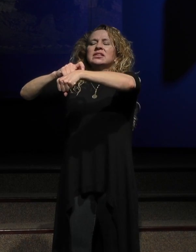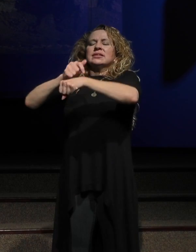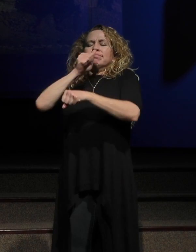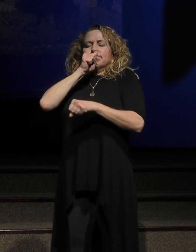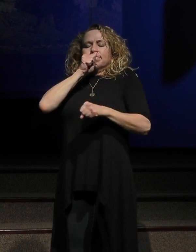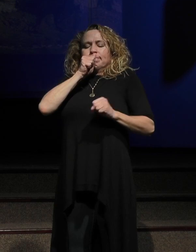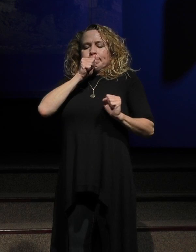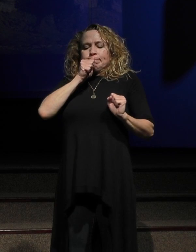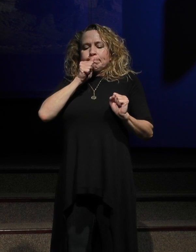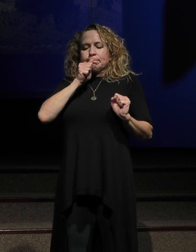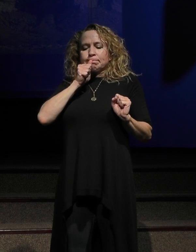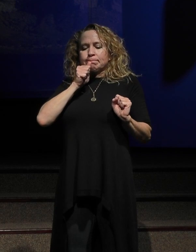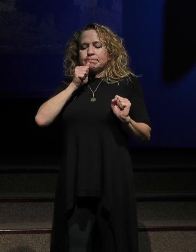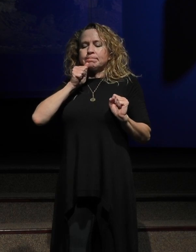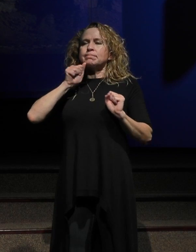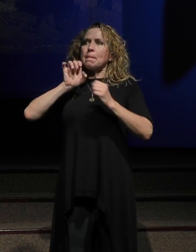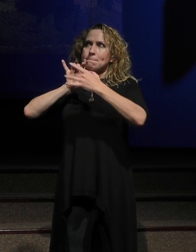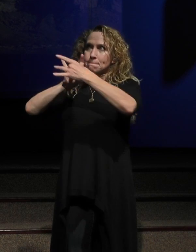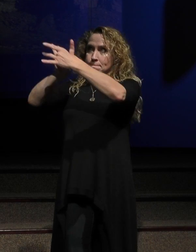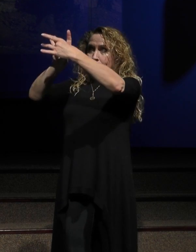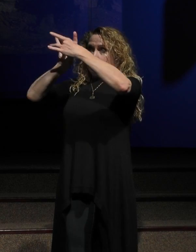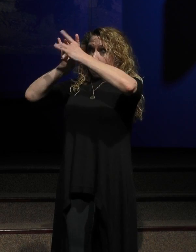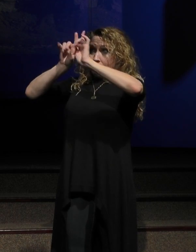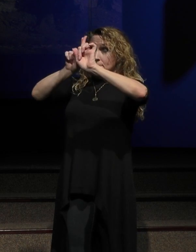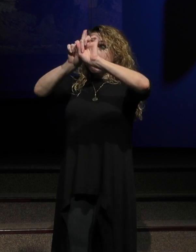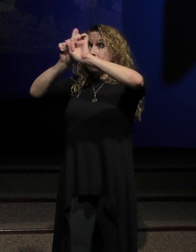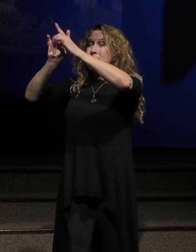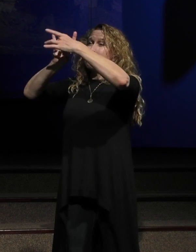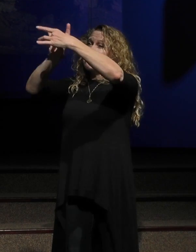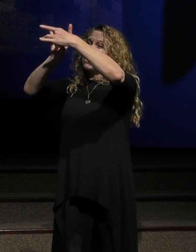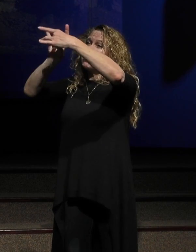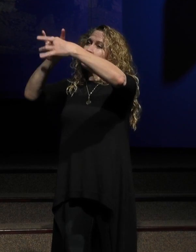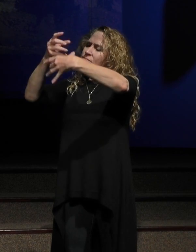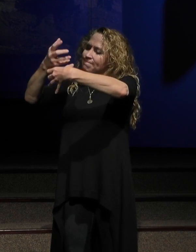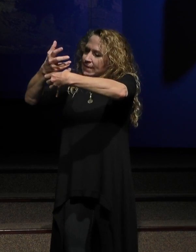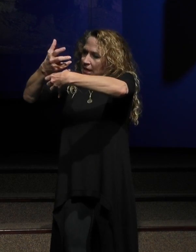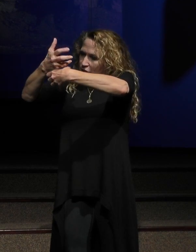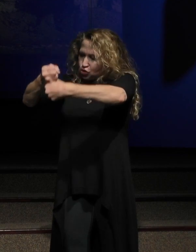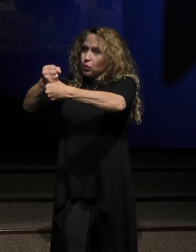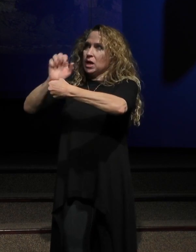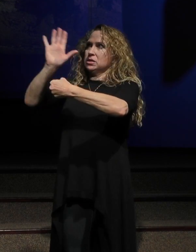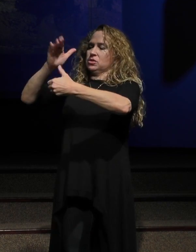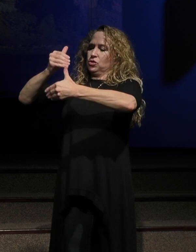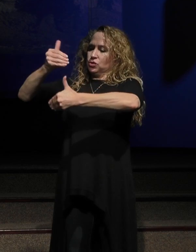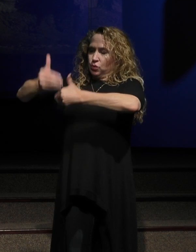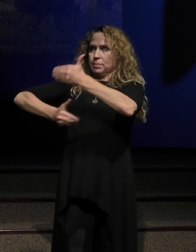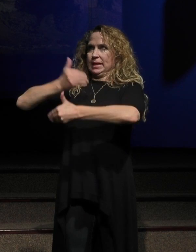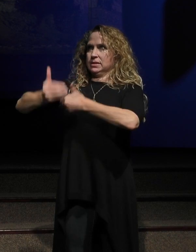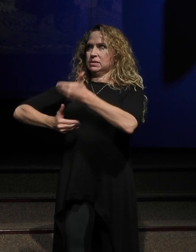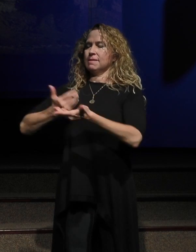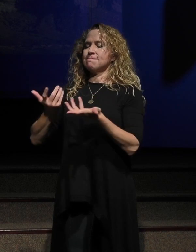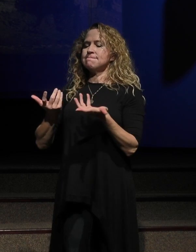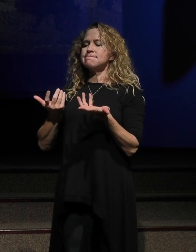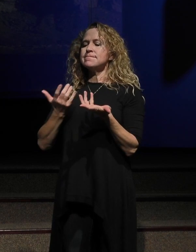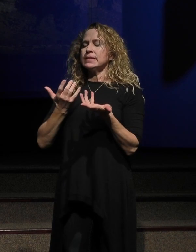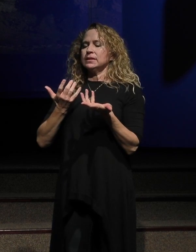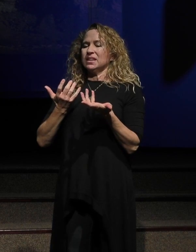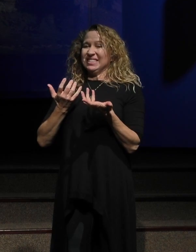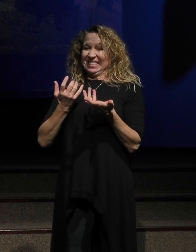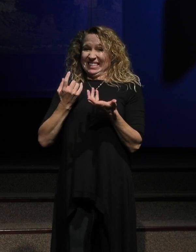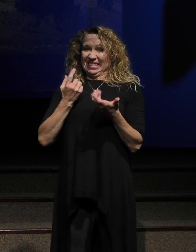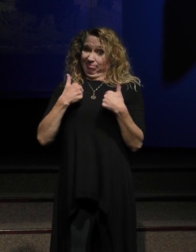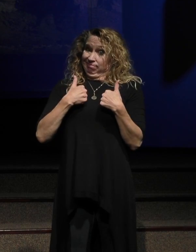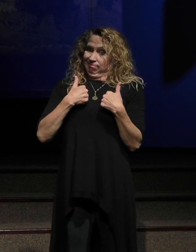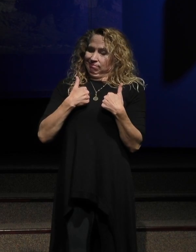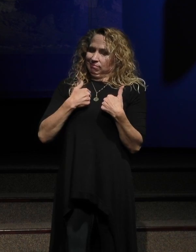Jesus, part of it means I must trust the pace of his walk. And for a lot of us, me